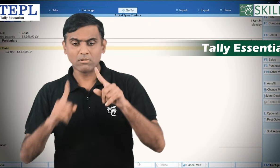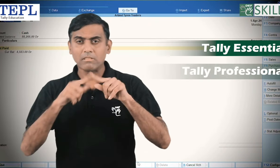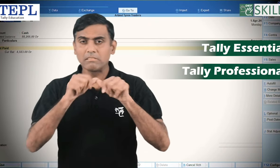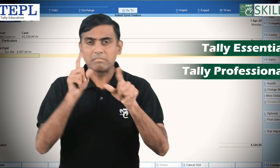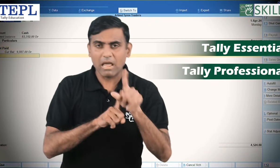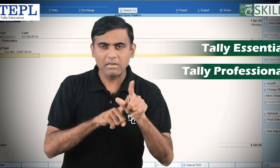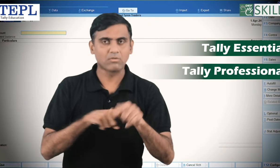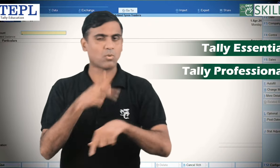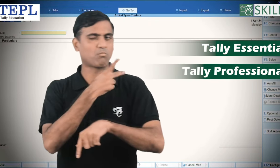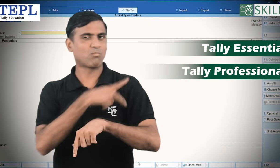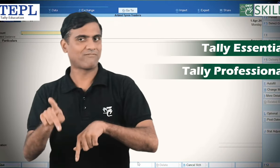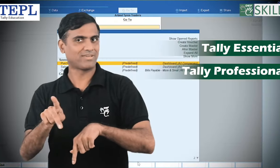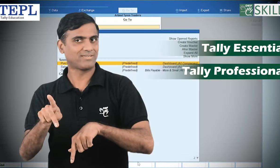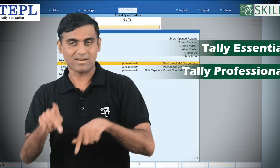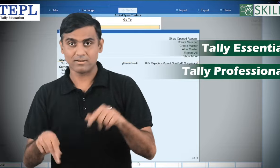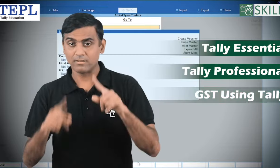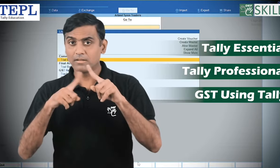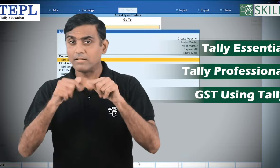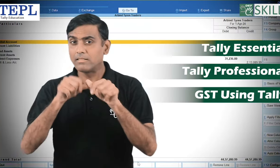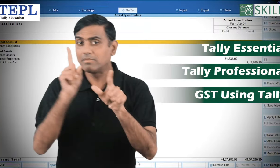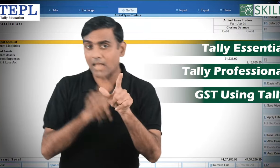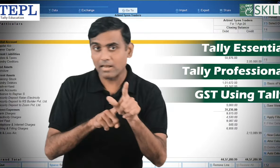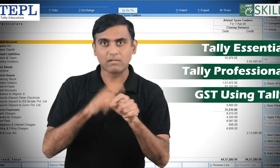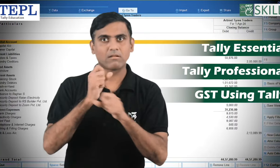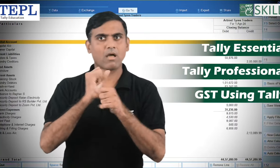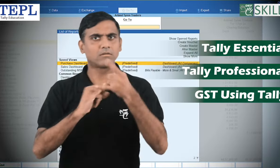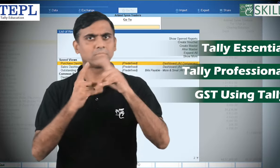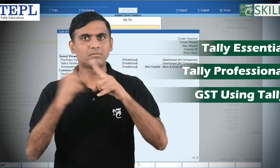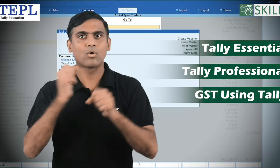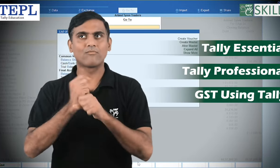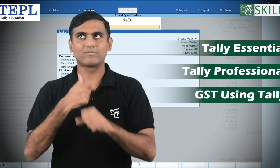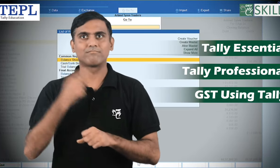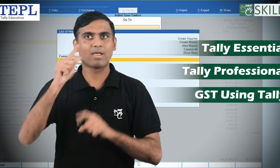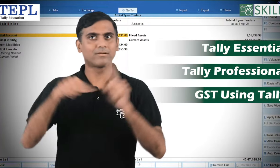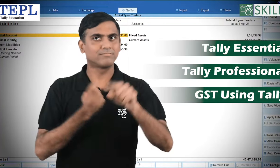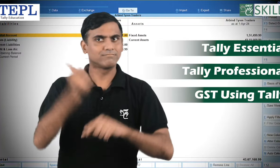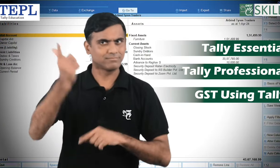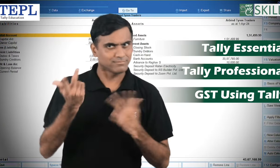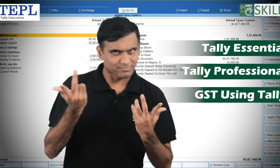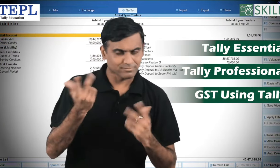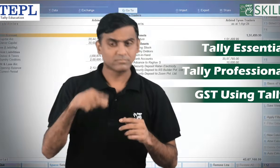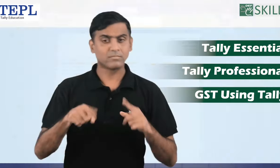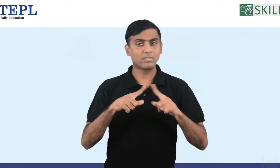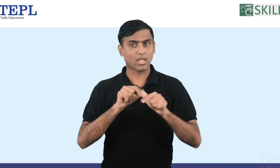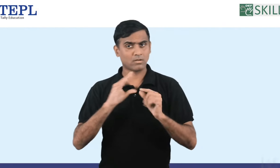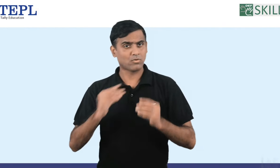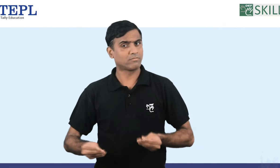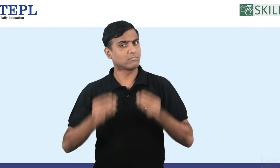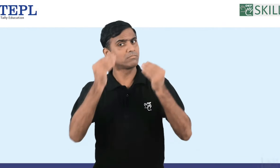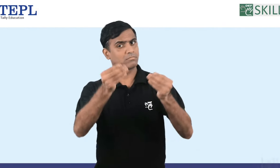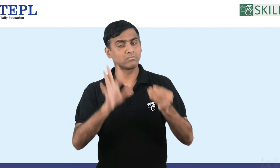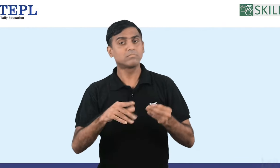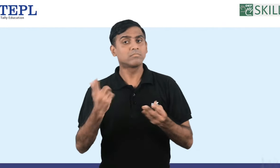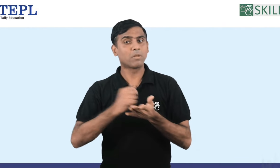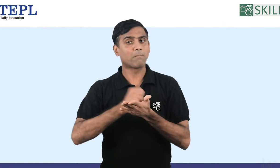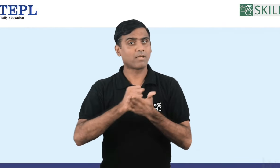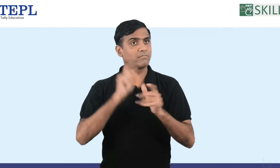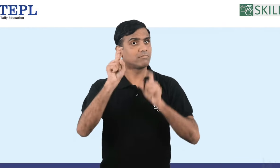involves tally essential tally professional gsd using tally and much more we provide mock tests final